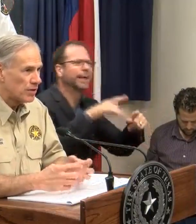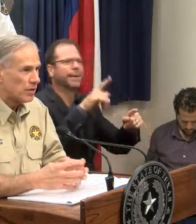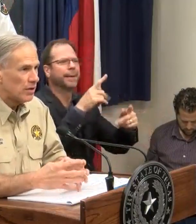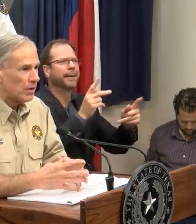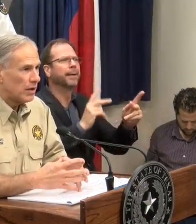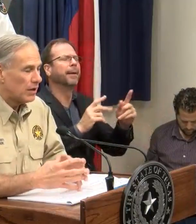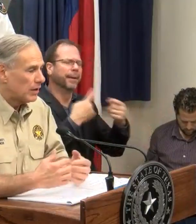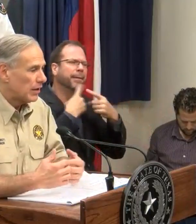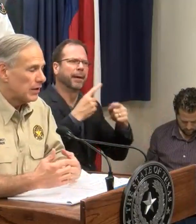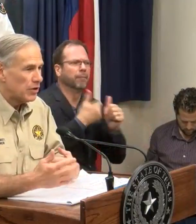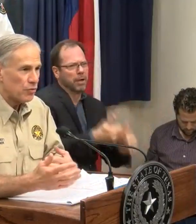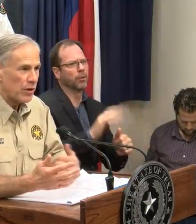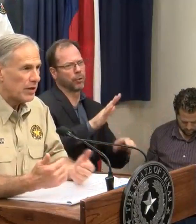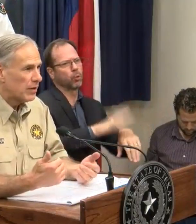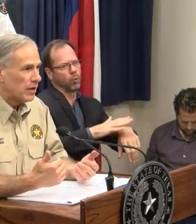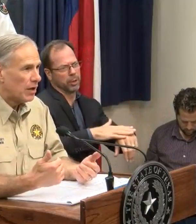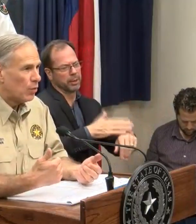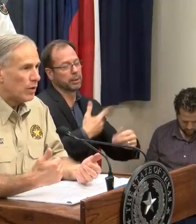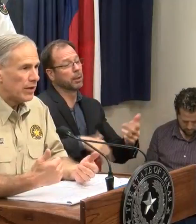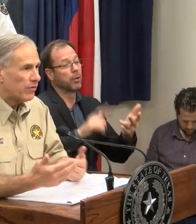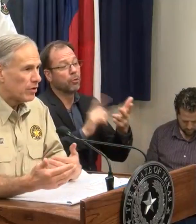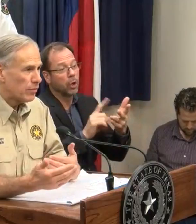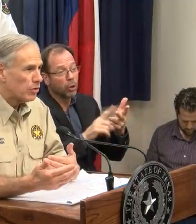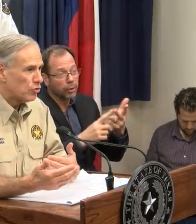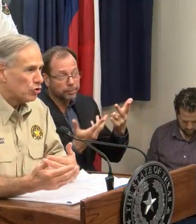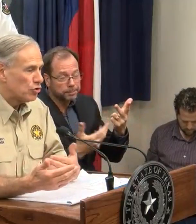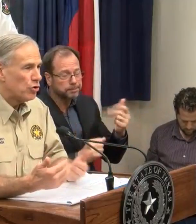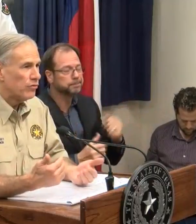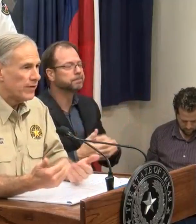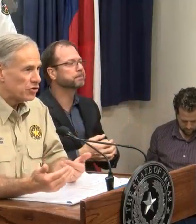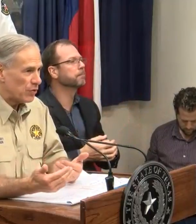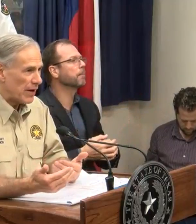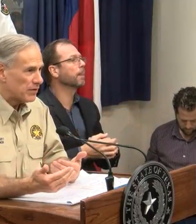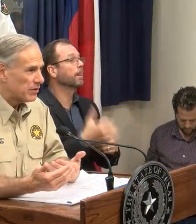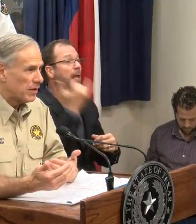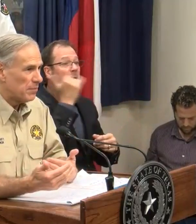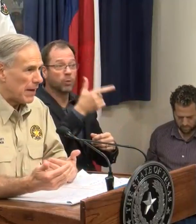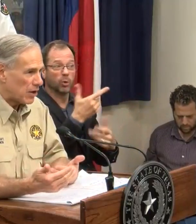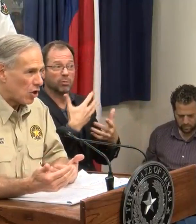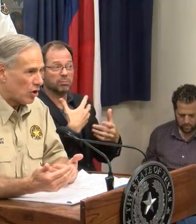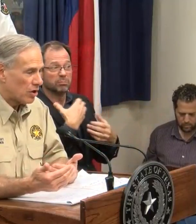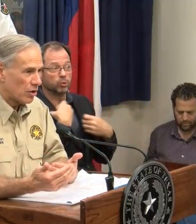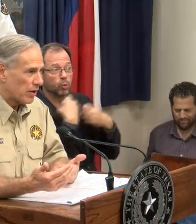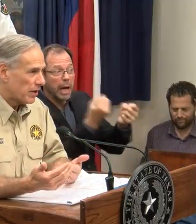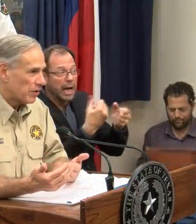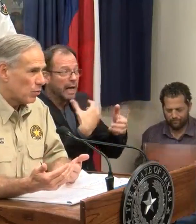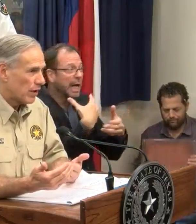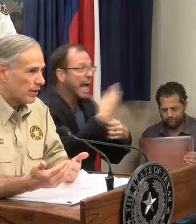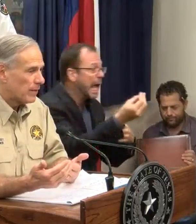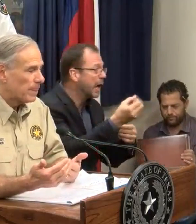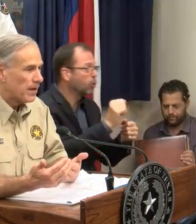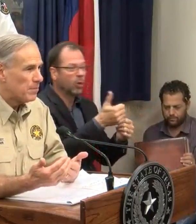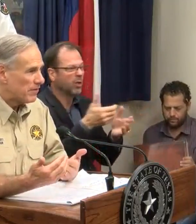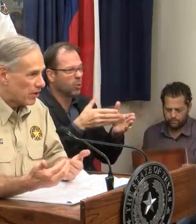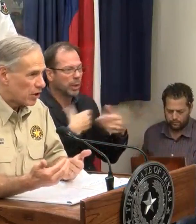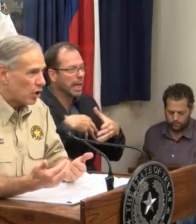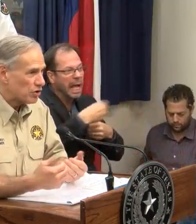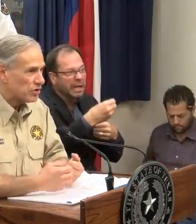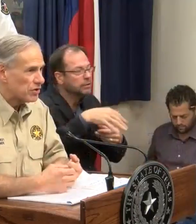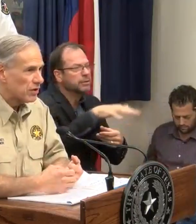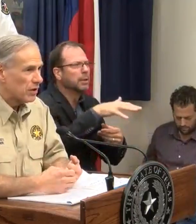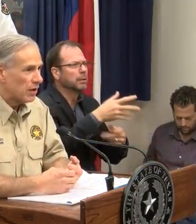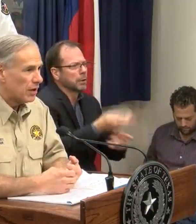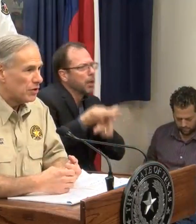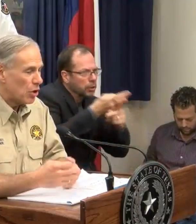warnings. And three, whenever you do venture out by car or any other way, be very